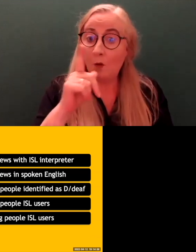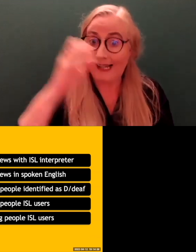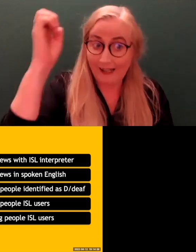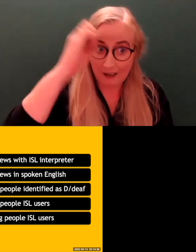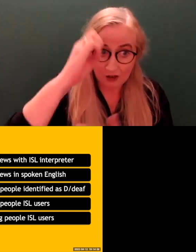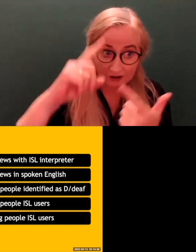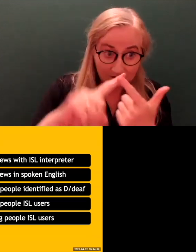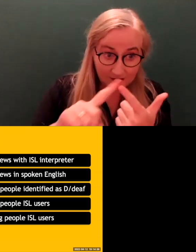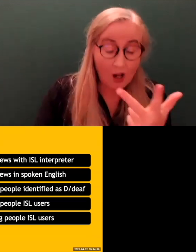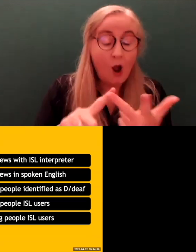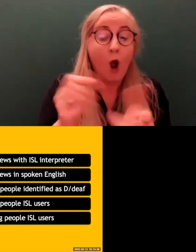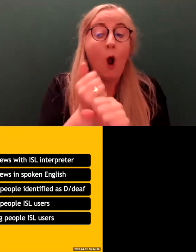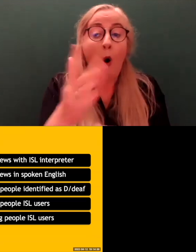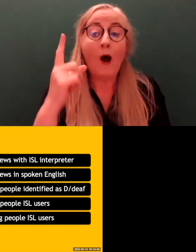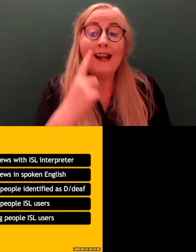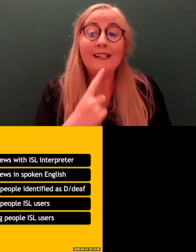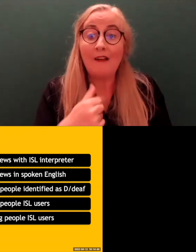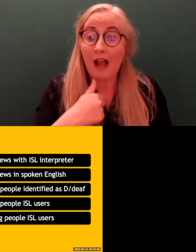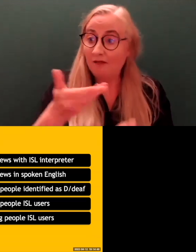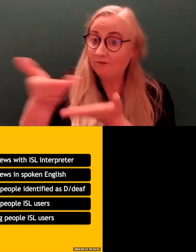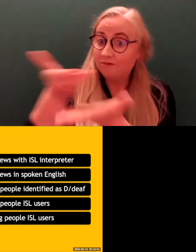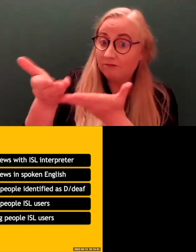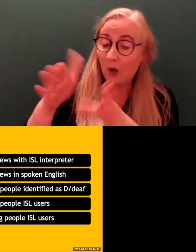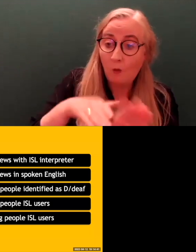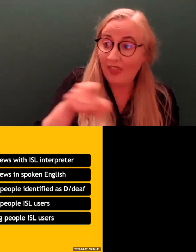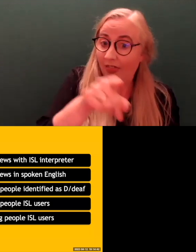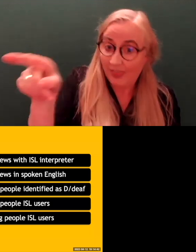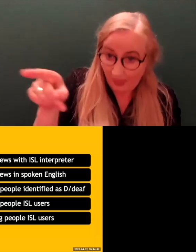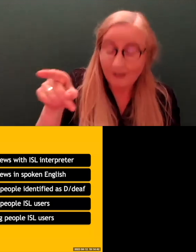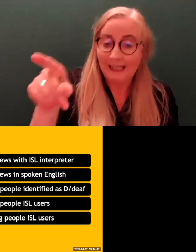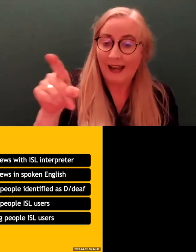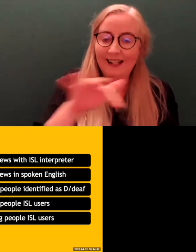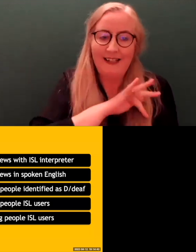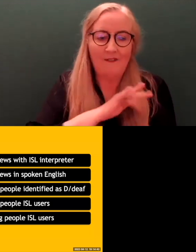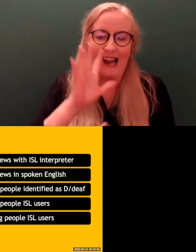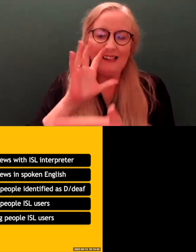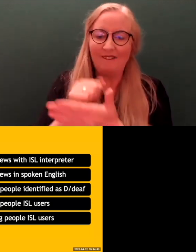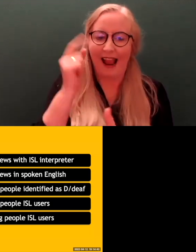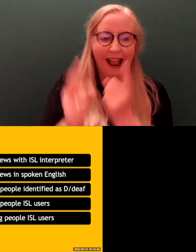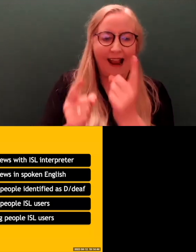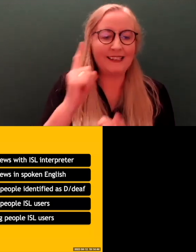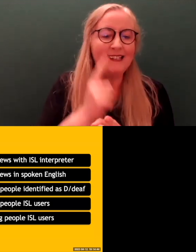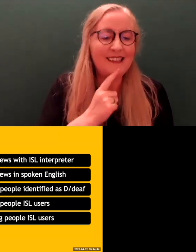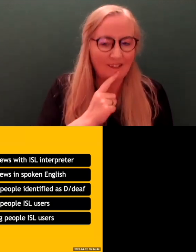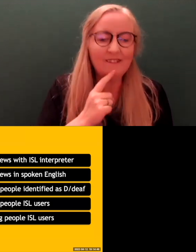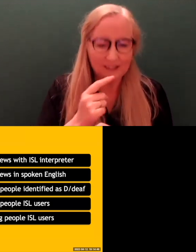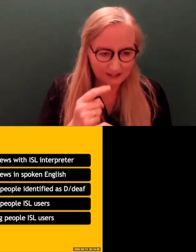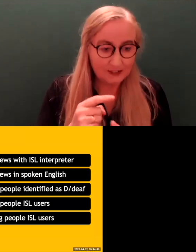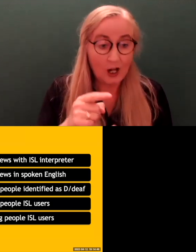All of the Deaf people that I spoke to were identified as Deaf, with big D or small d. So, they all saw themselves as